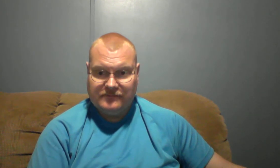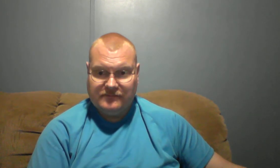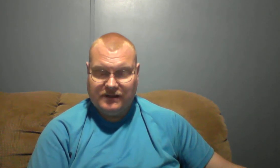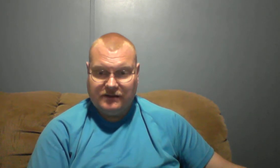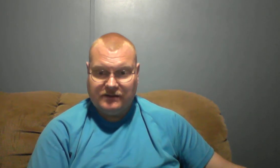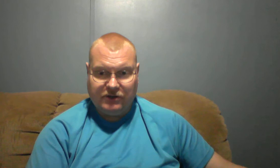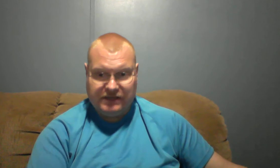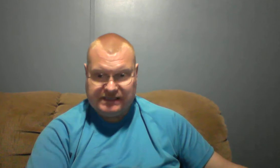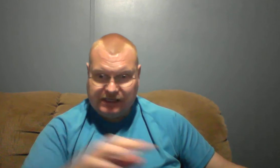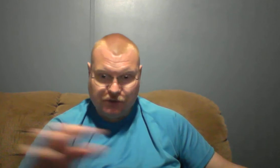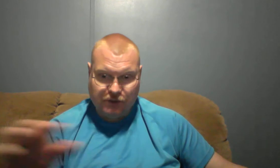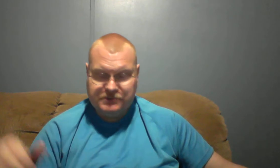not going to seek corruption